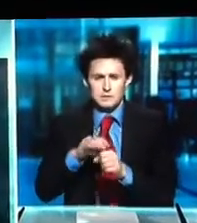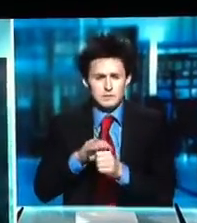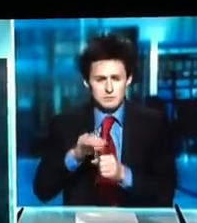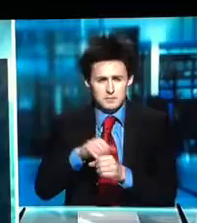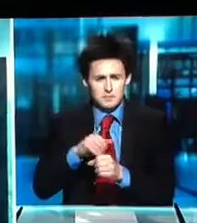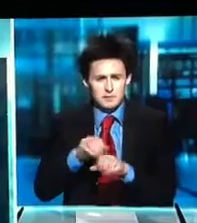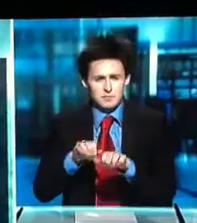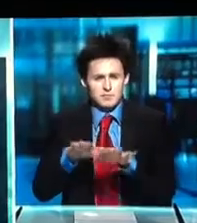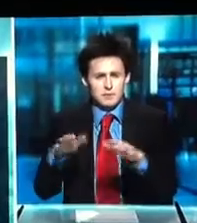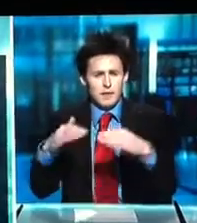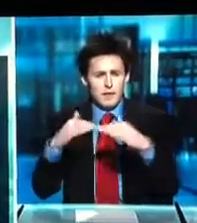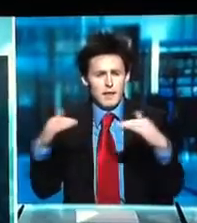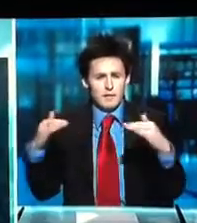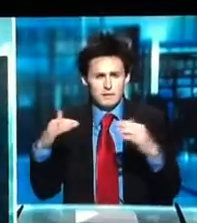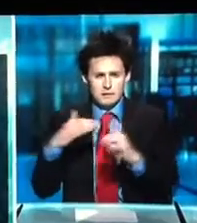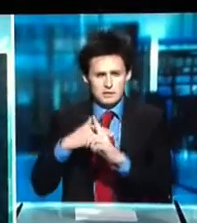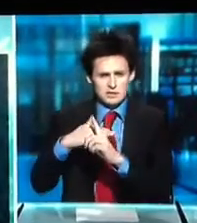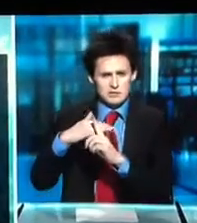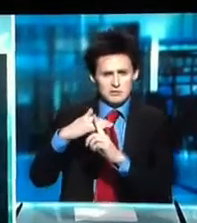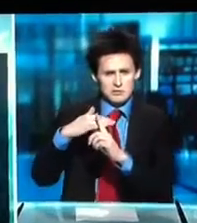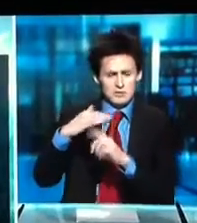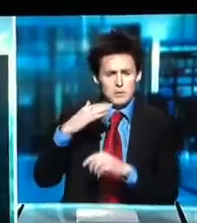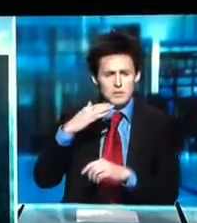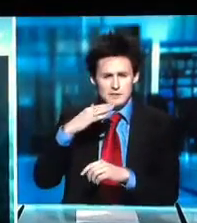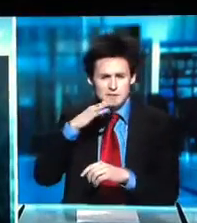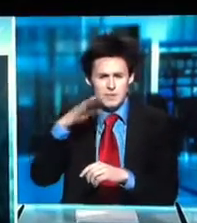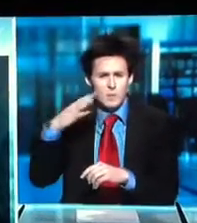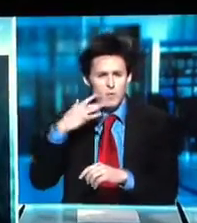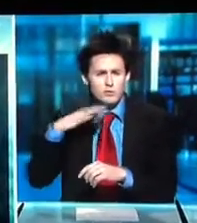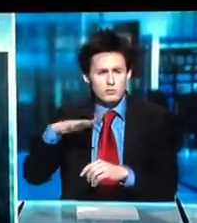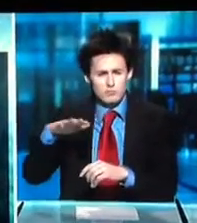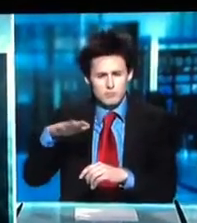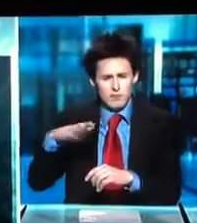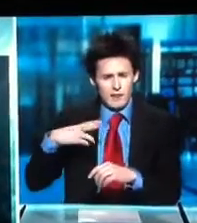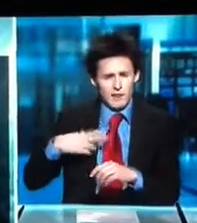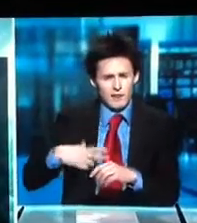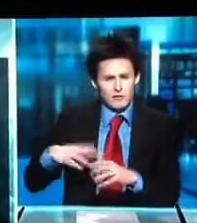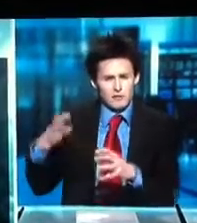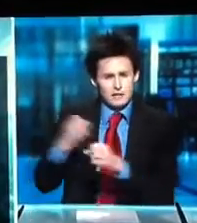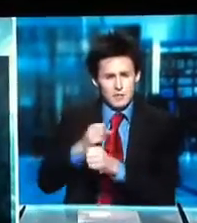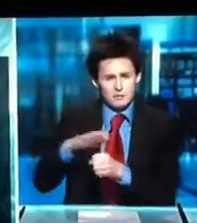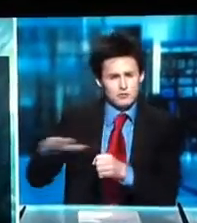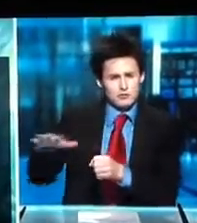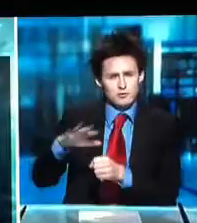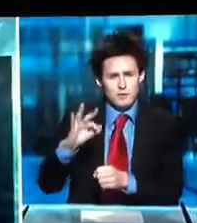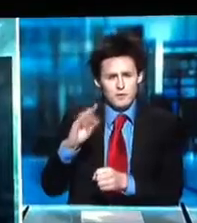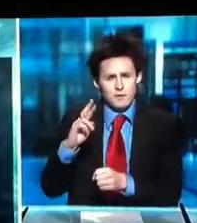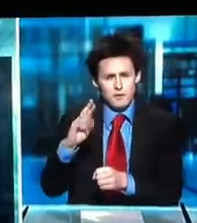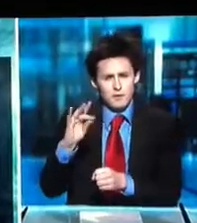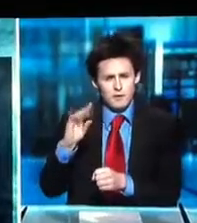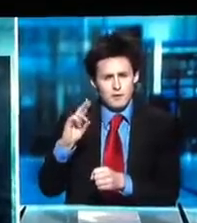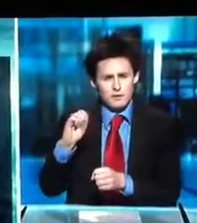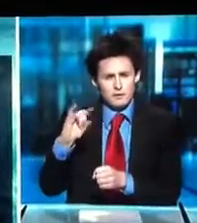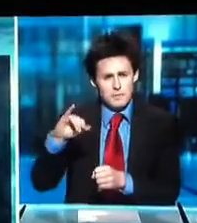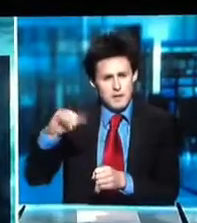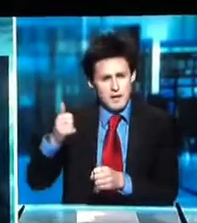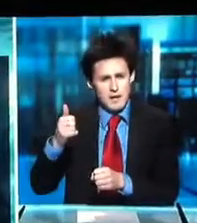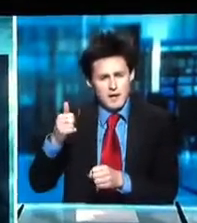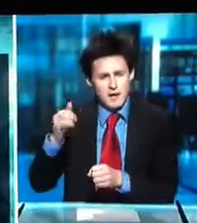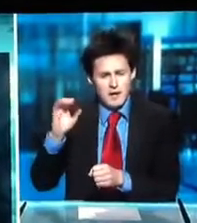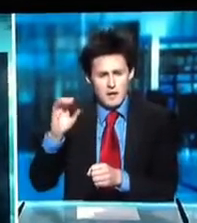Officials in Japan say that radiation levels are rising in seawater near the damaged